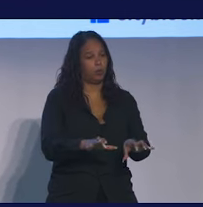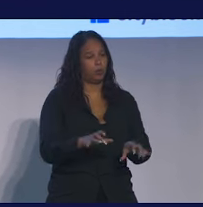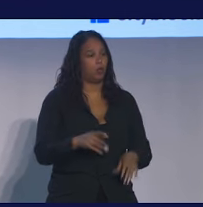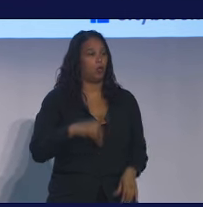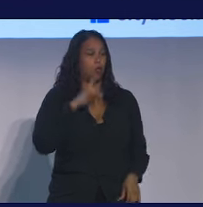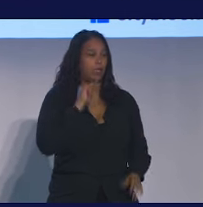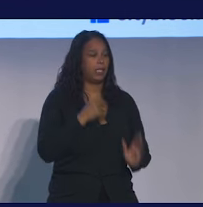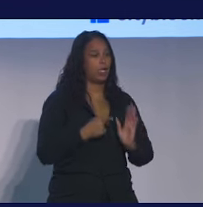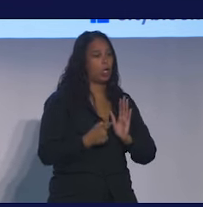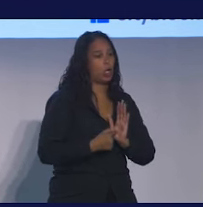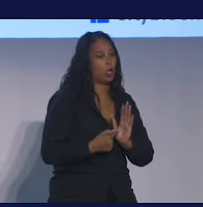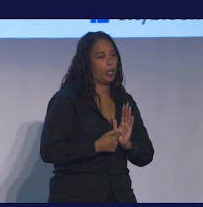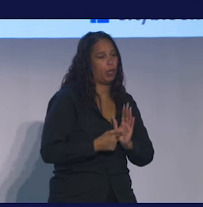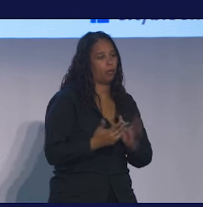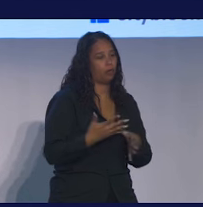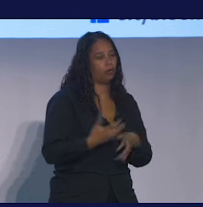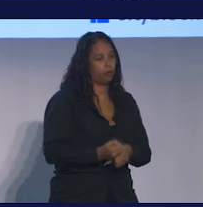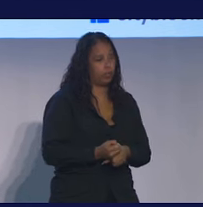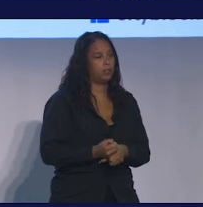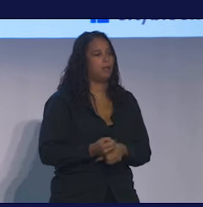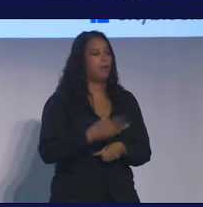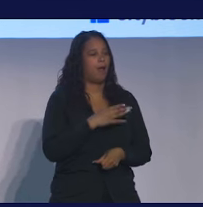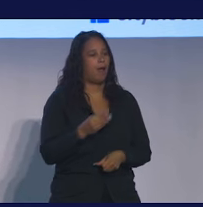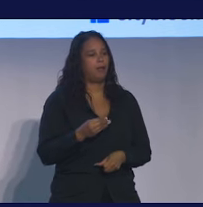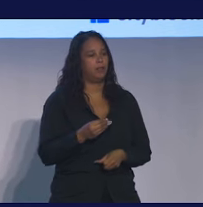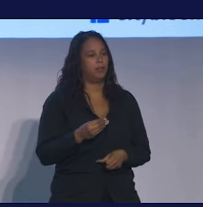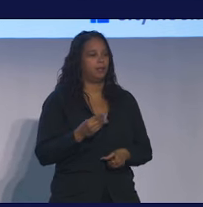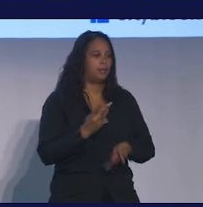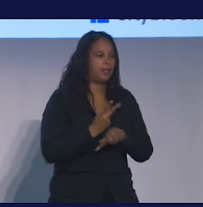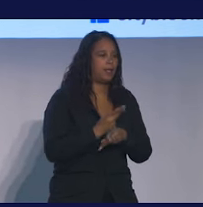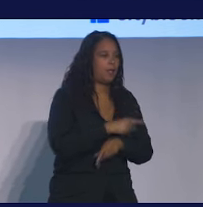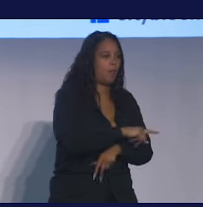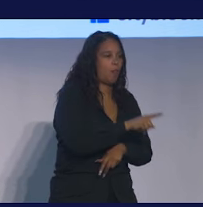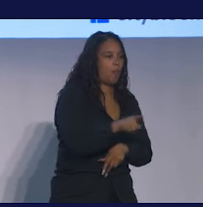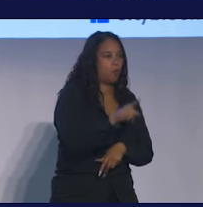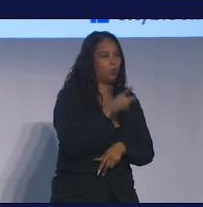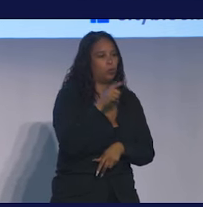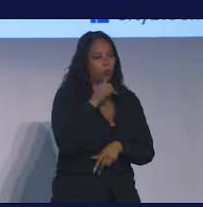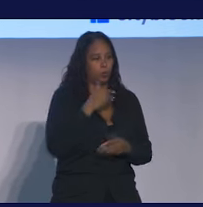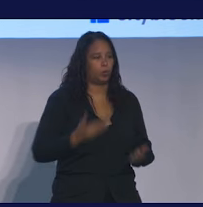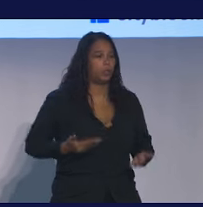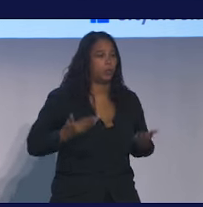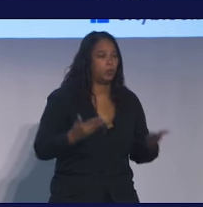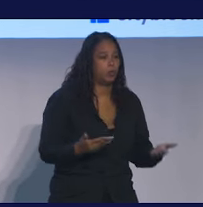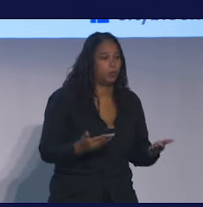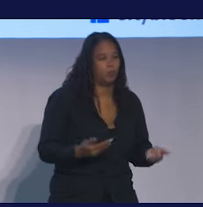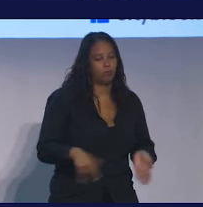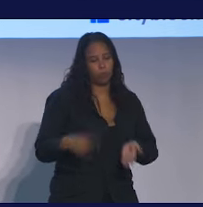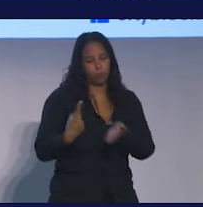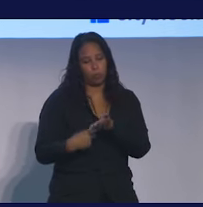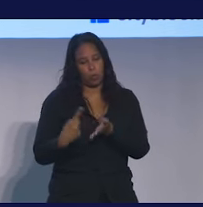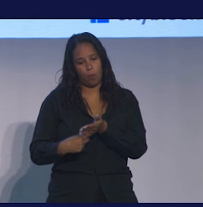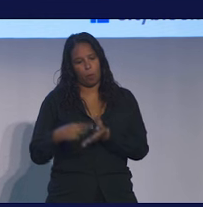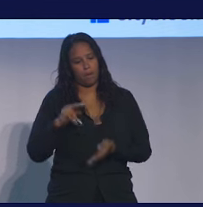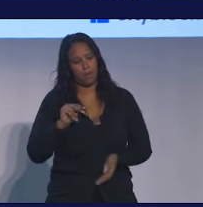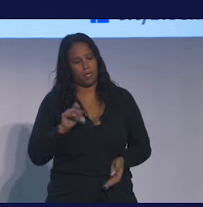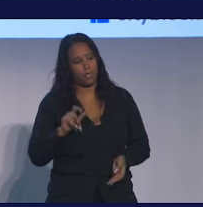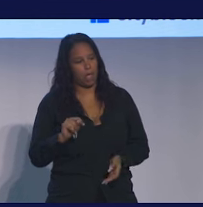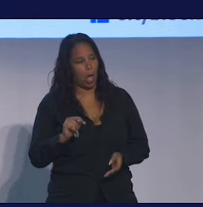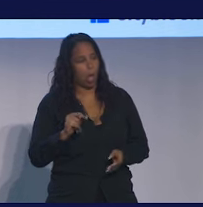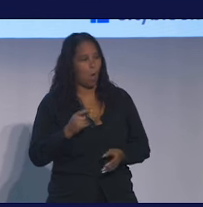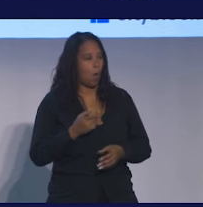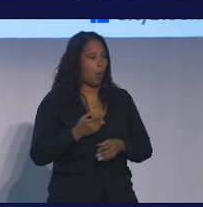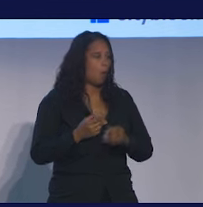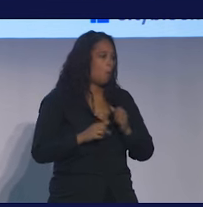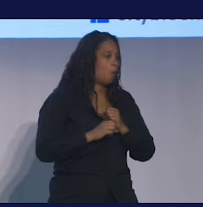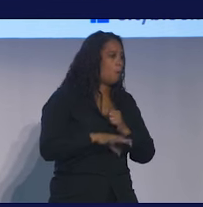is earning the trust and the right to care for the people whom we serve. We talk about the net promoter score. You heard me cringe a little bit.